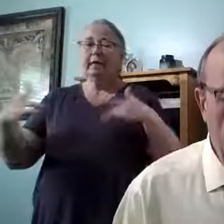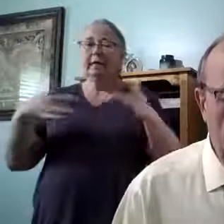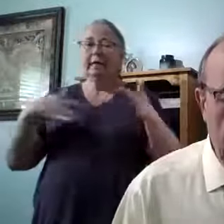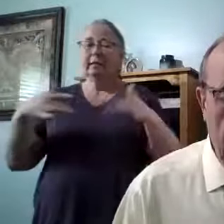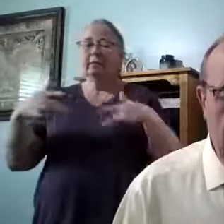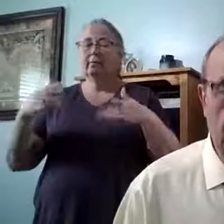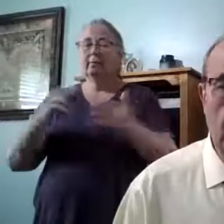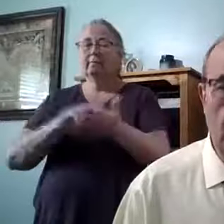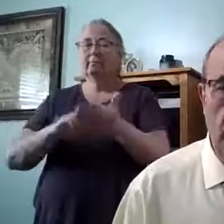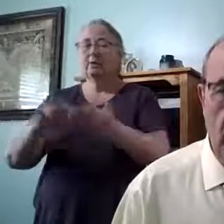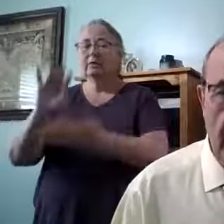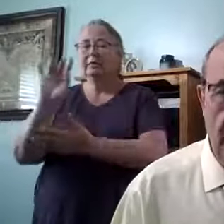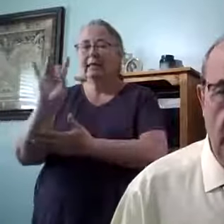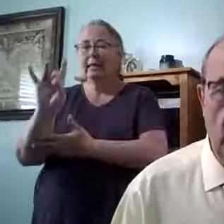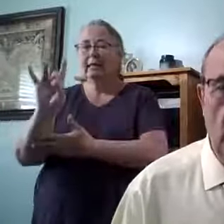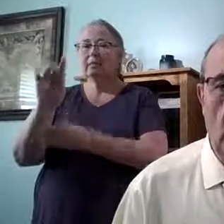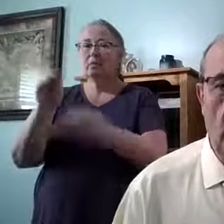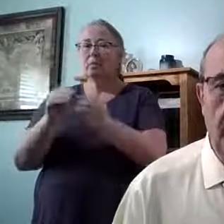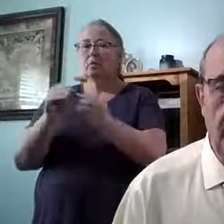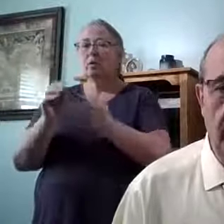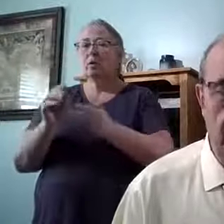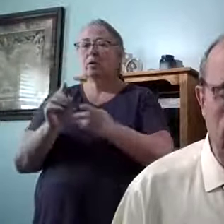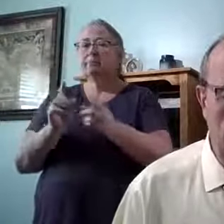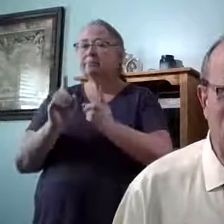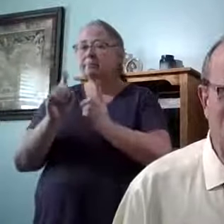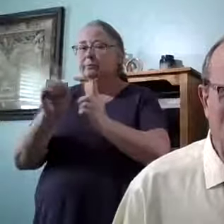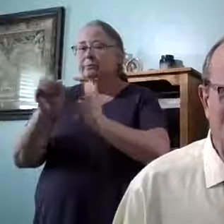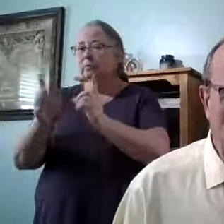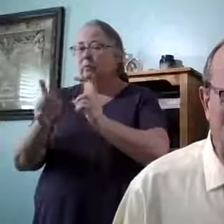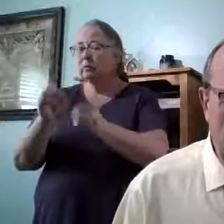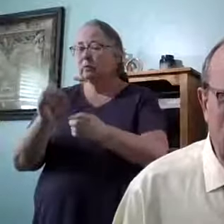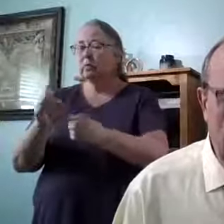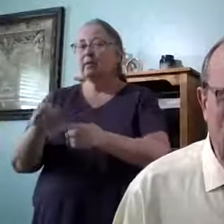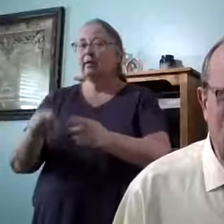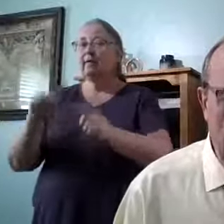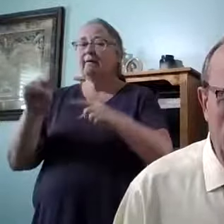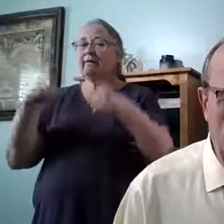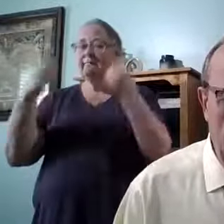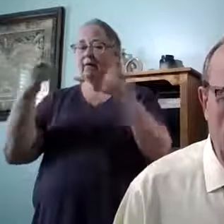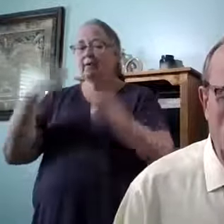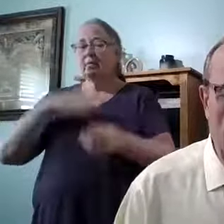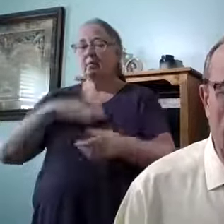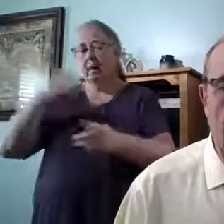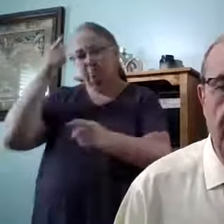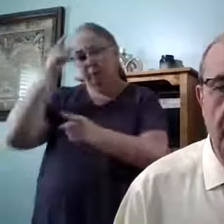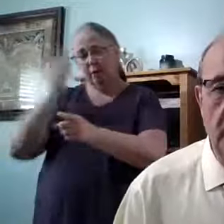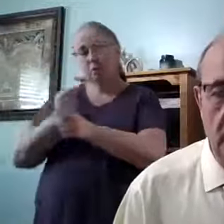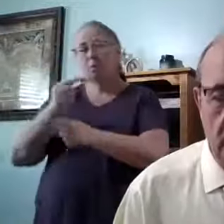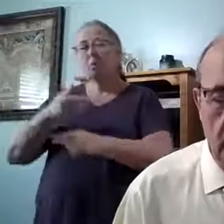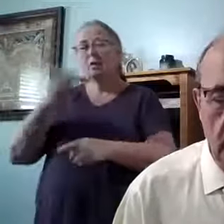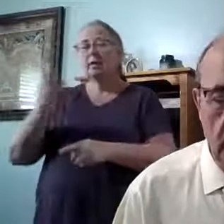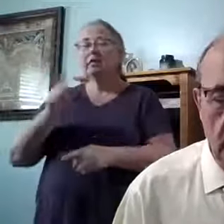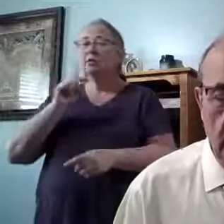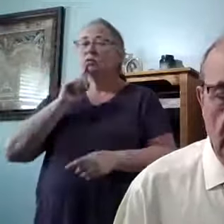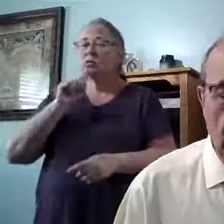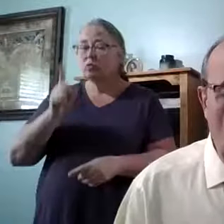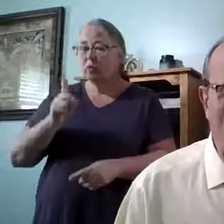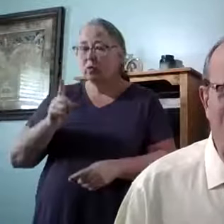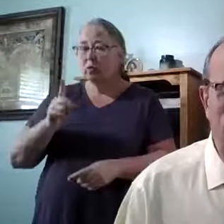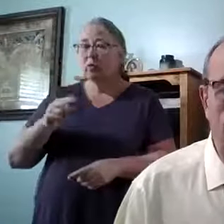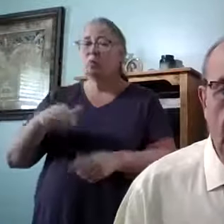gives us a little more direction on what to think about. Finally, my brethren, whatever things are true,